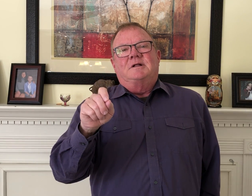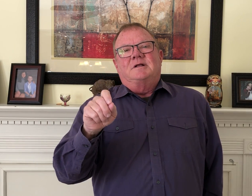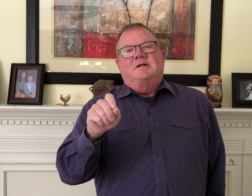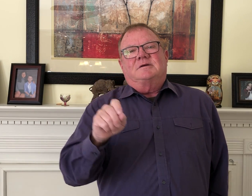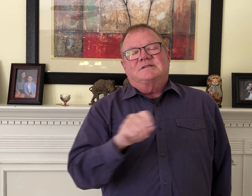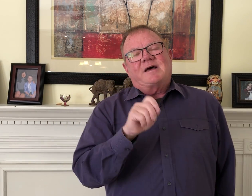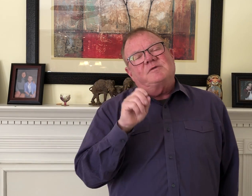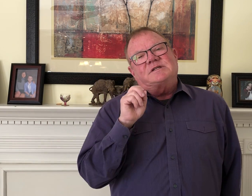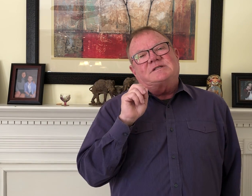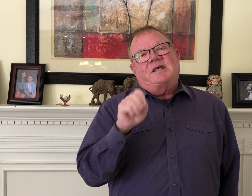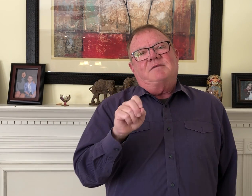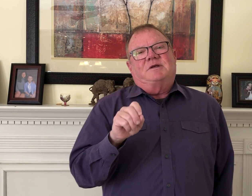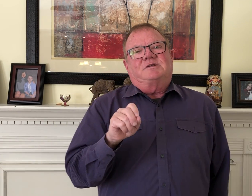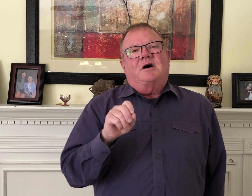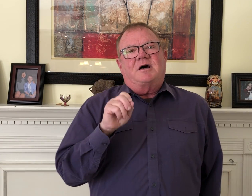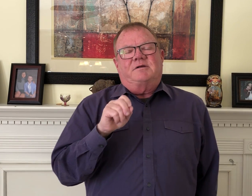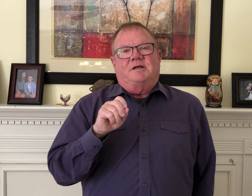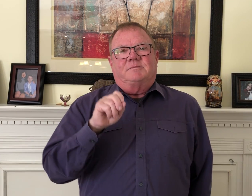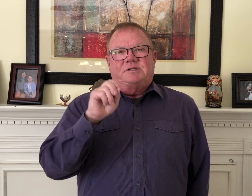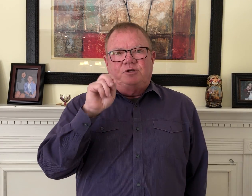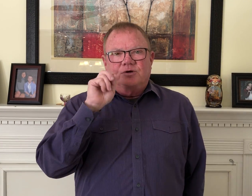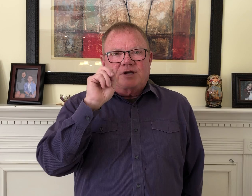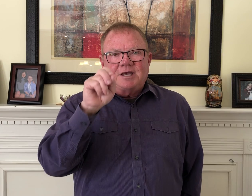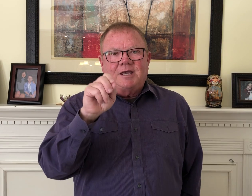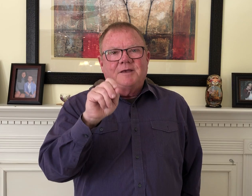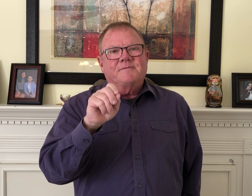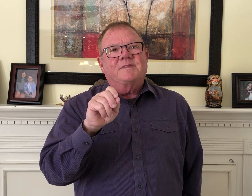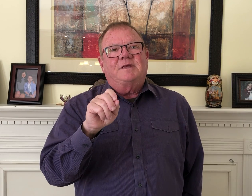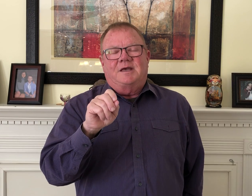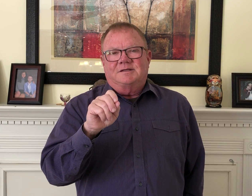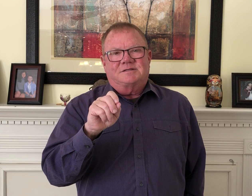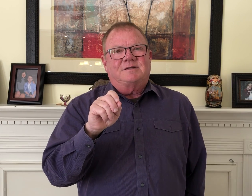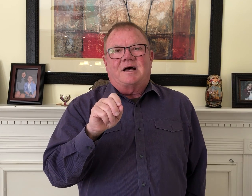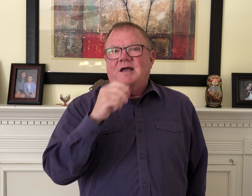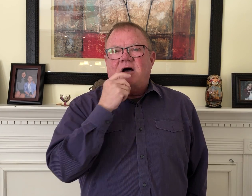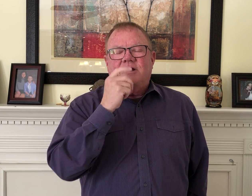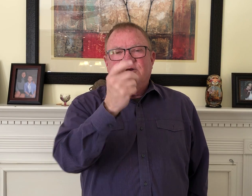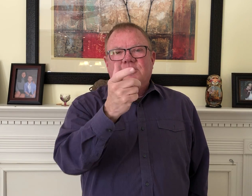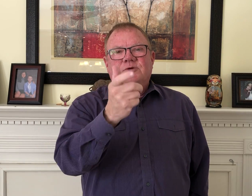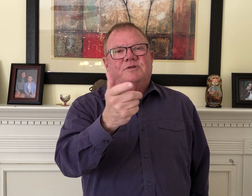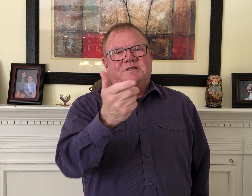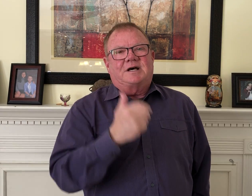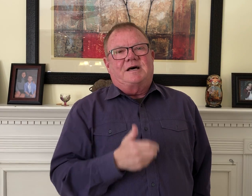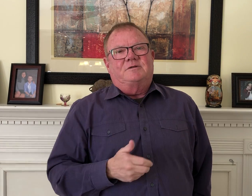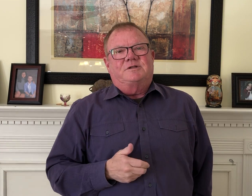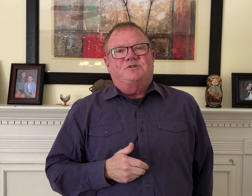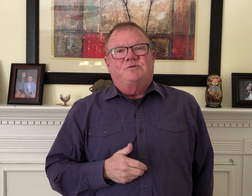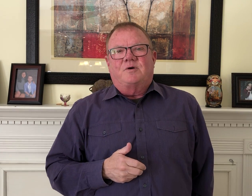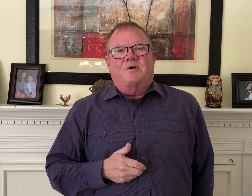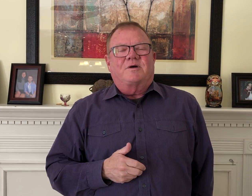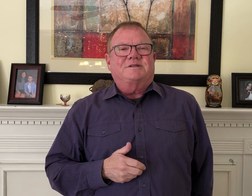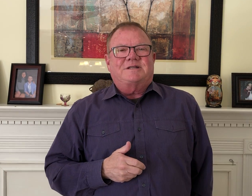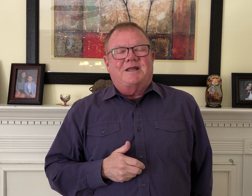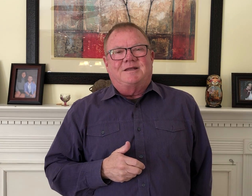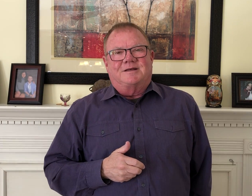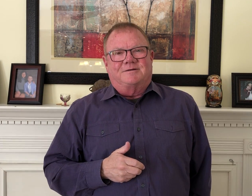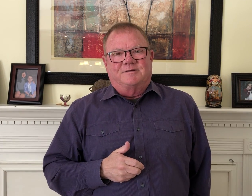Because that was a statement to honor him. You're king, yes. I honor you, the title that you are standing under.